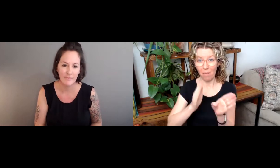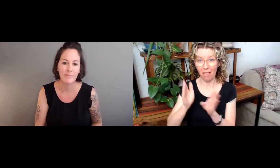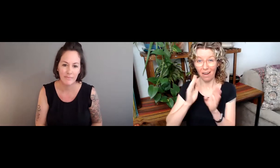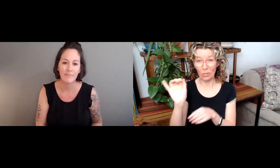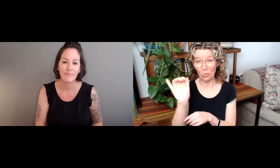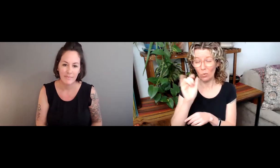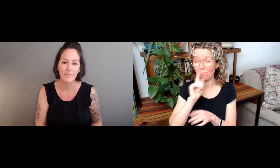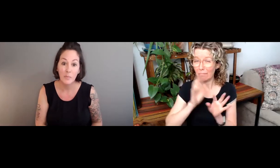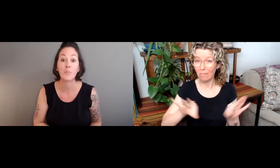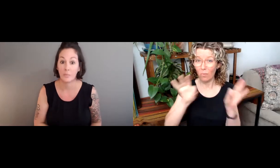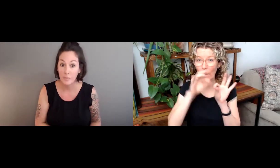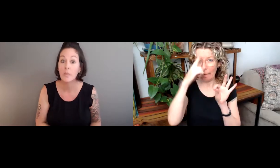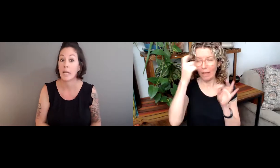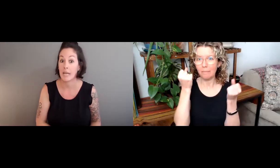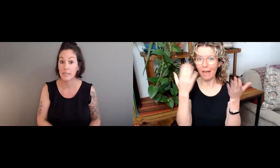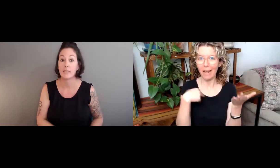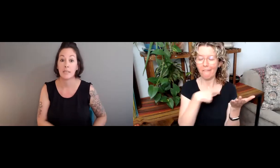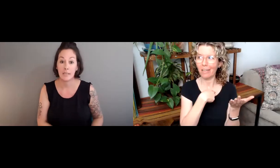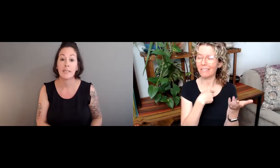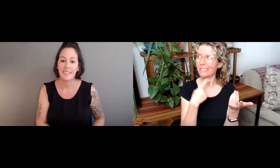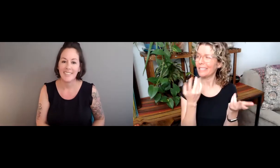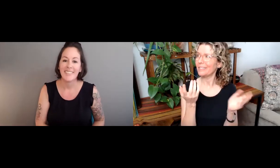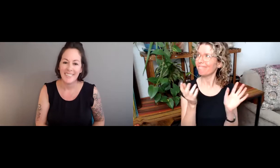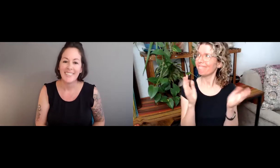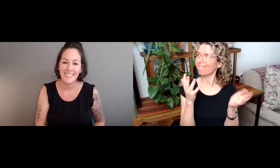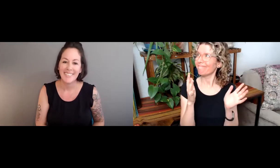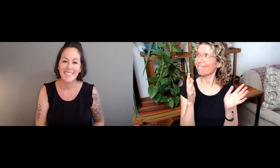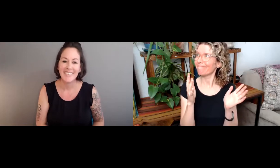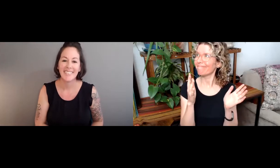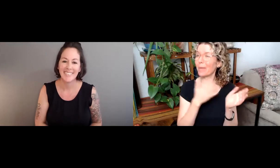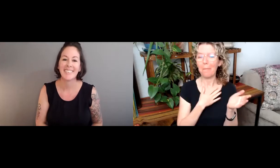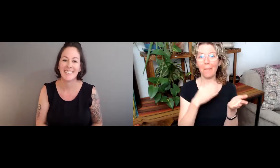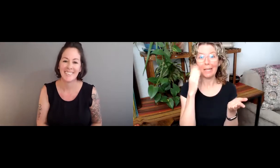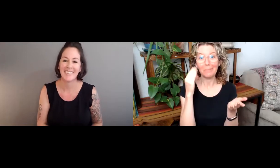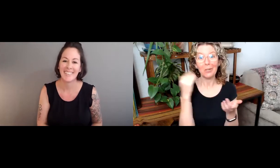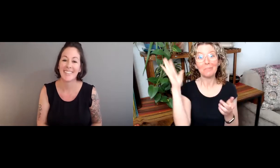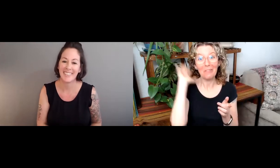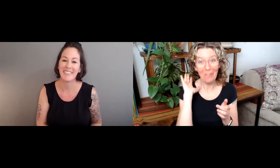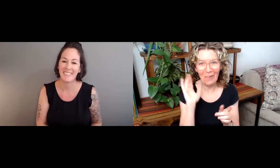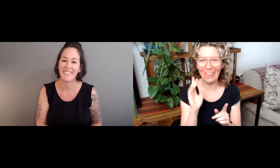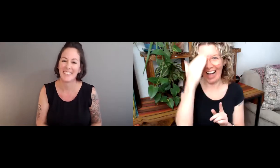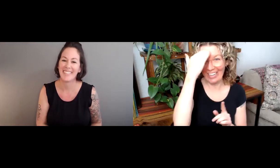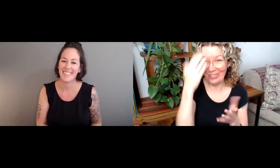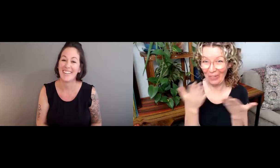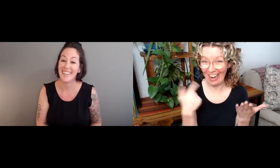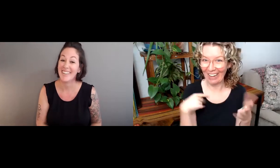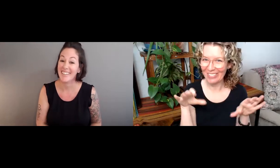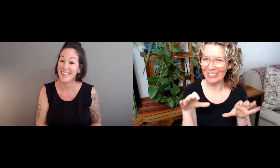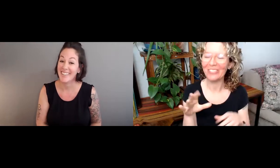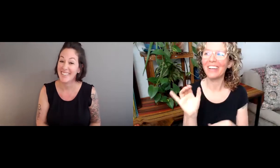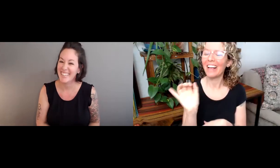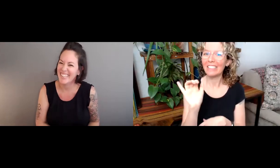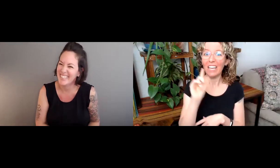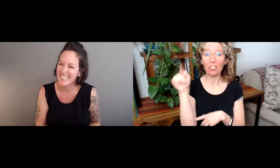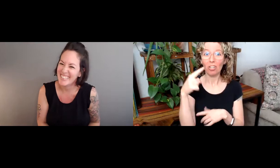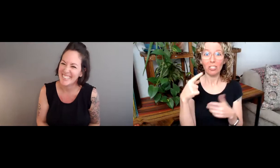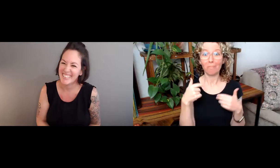comes to metadata, having a plan for that too, because that's a very important element of your data overall. In my previous